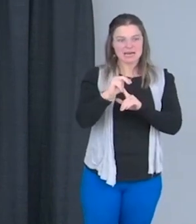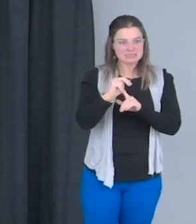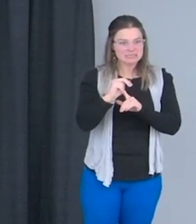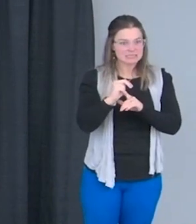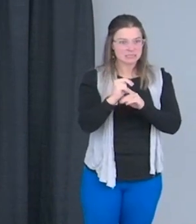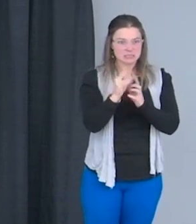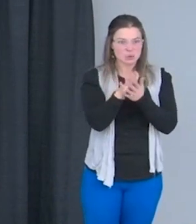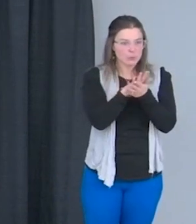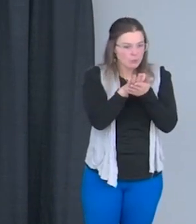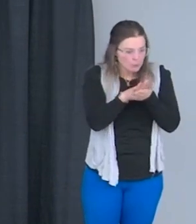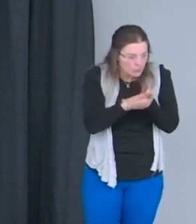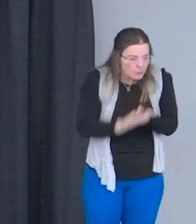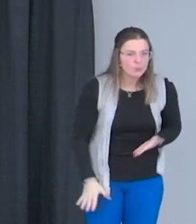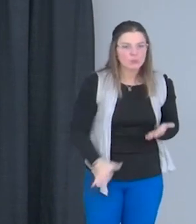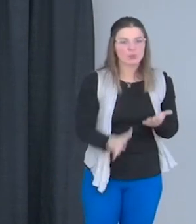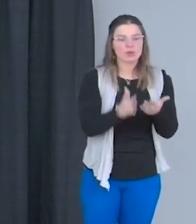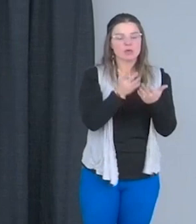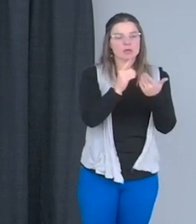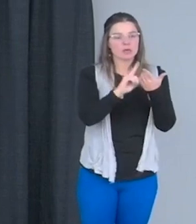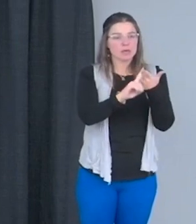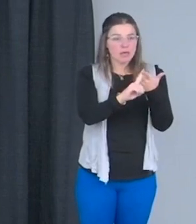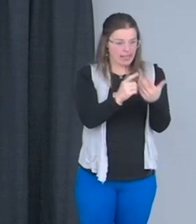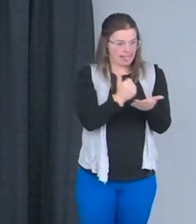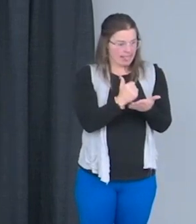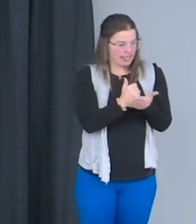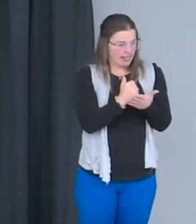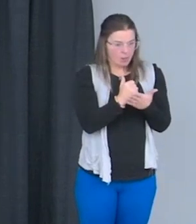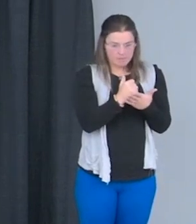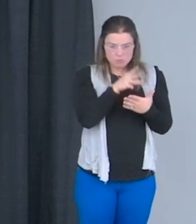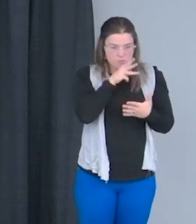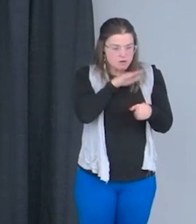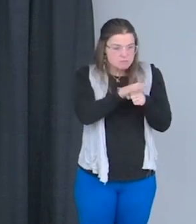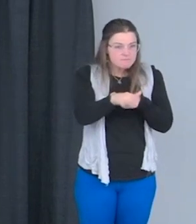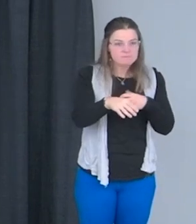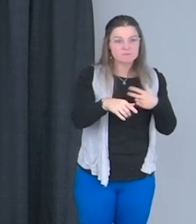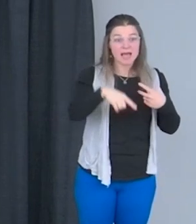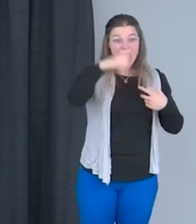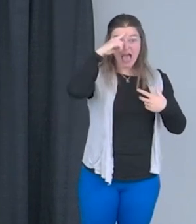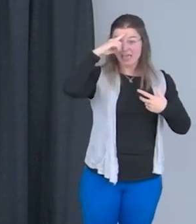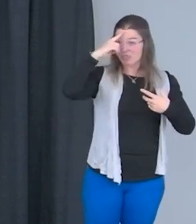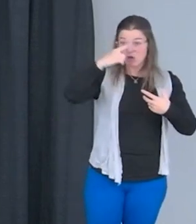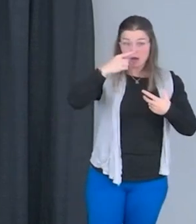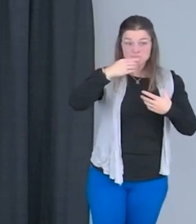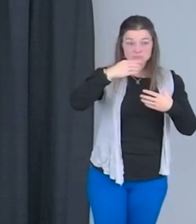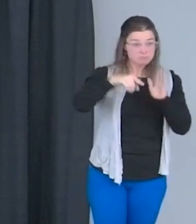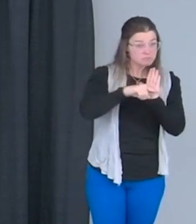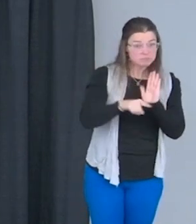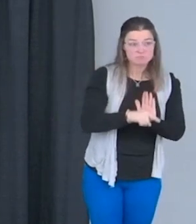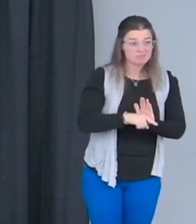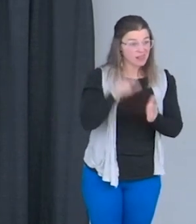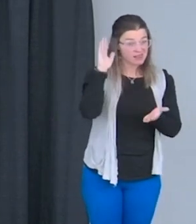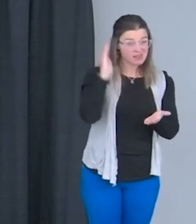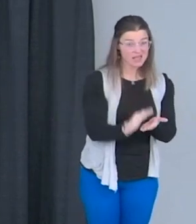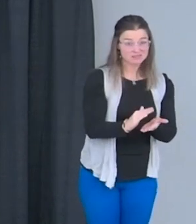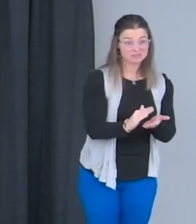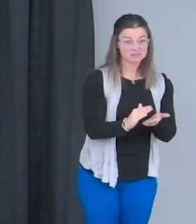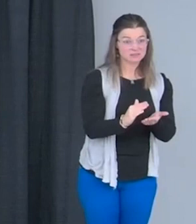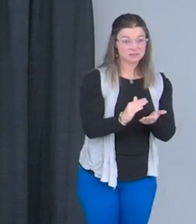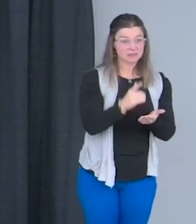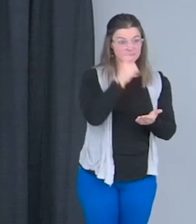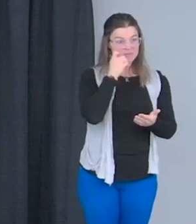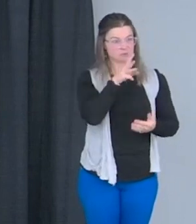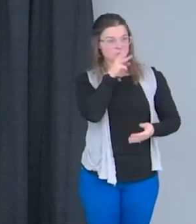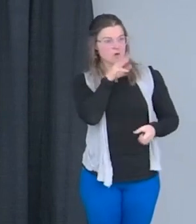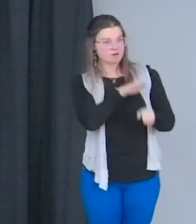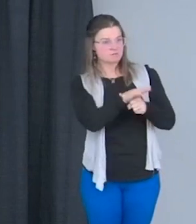hydrated. Like I never thought of the bad thoughts I had because my body was dehydrated because my mind wasn't really